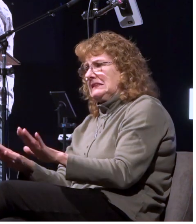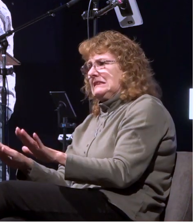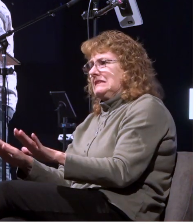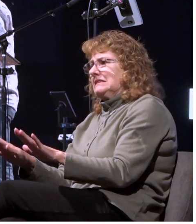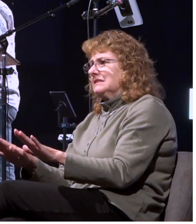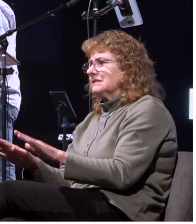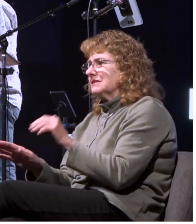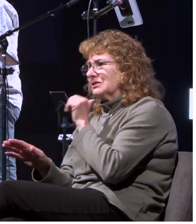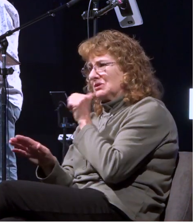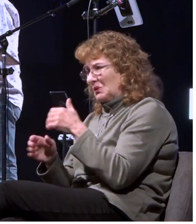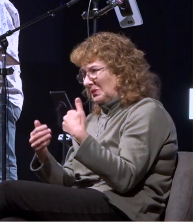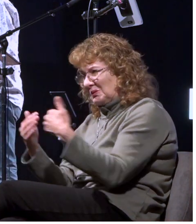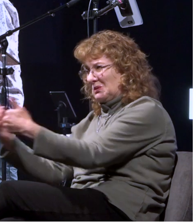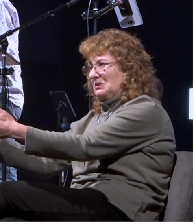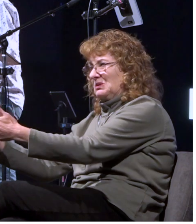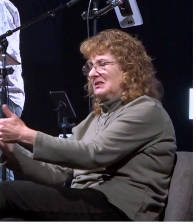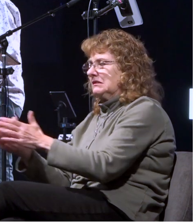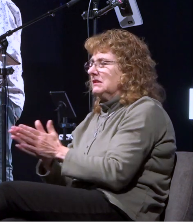it right and